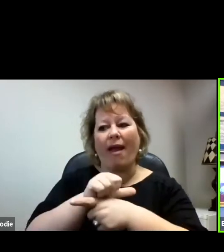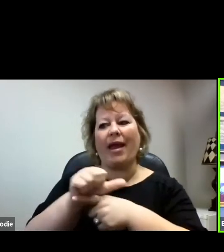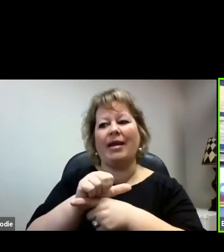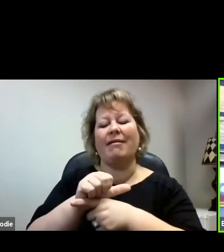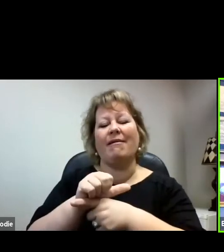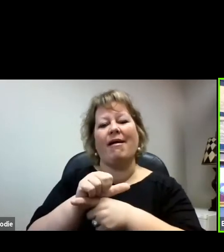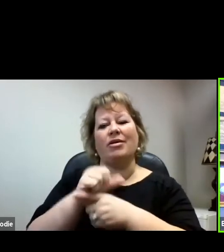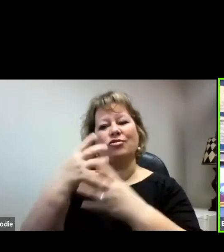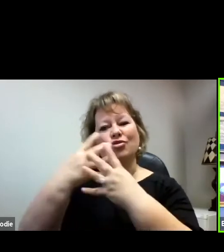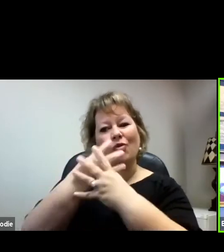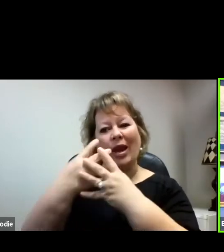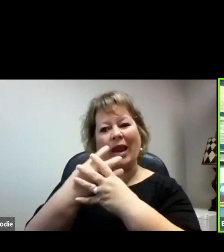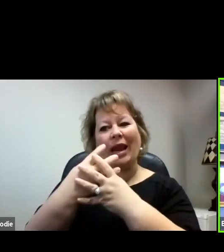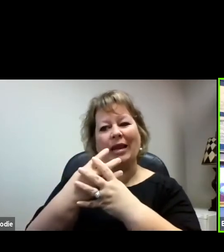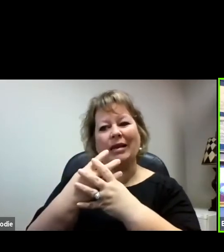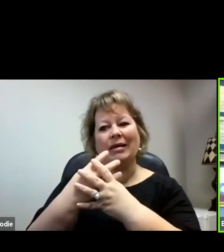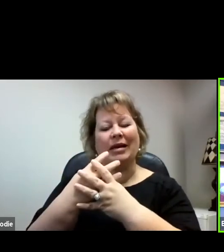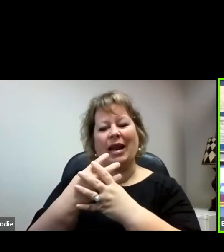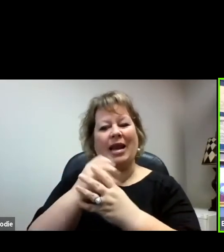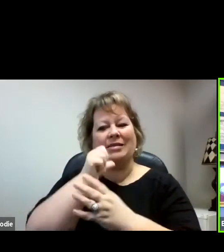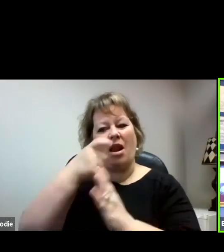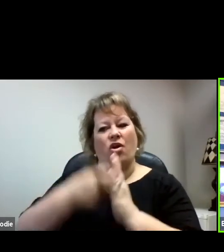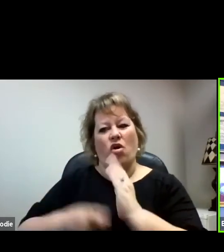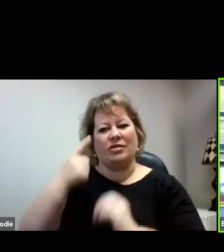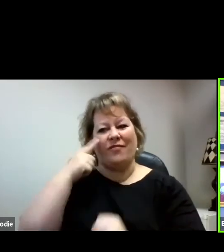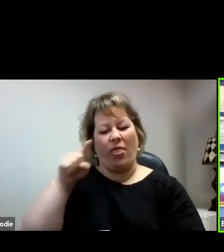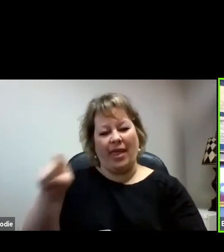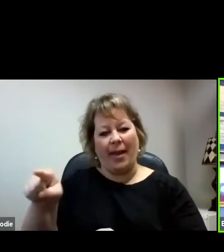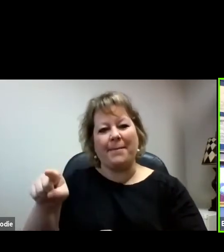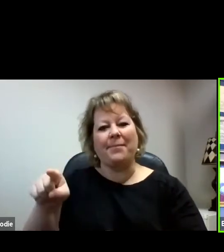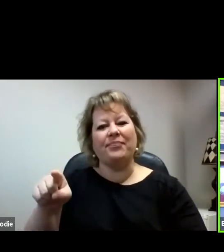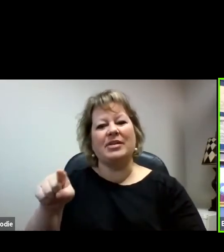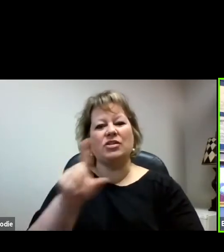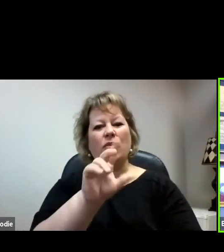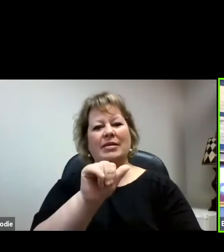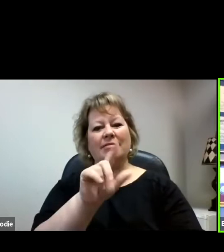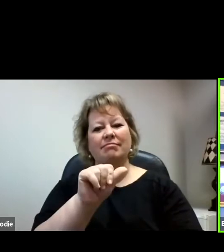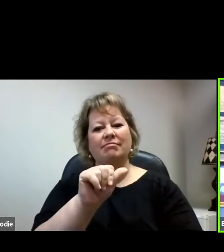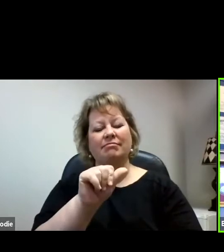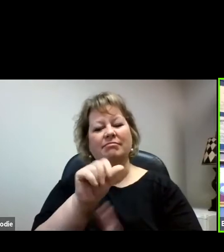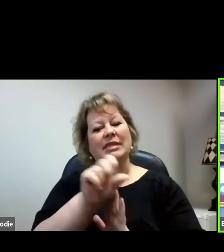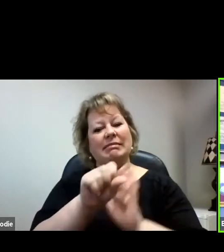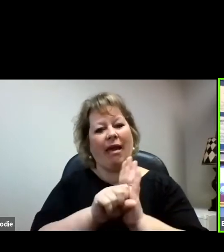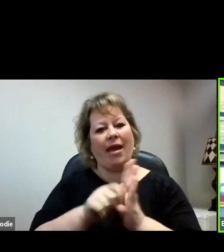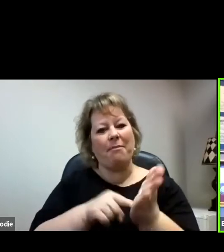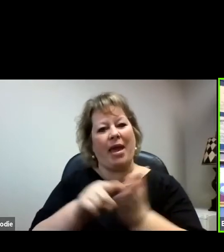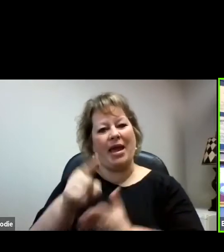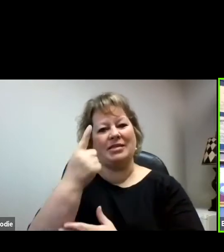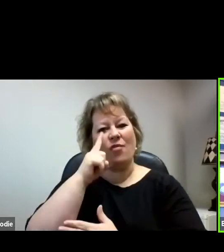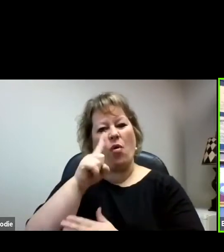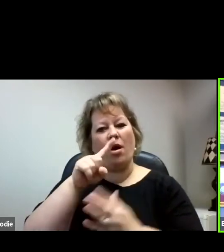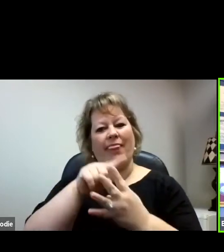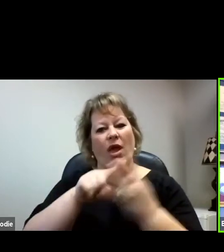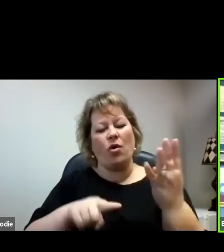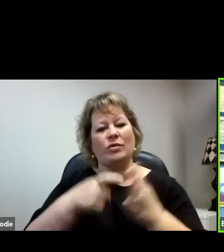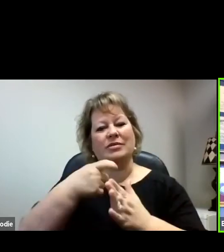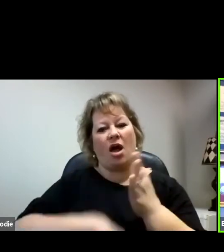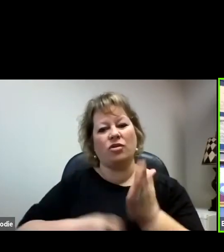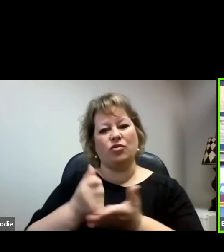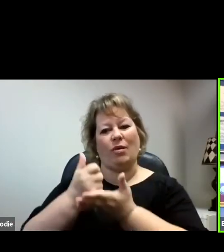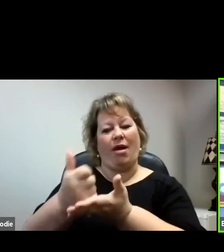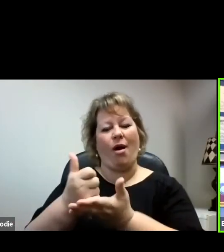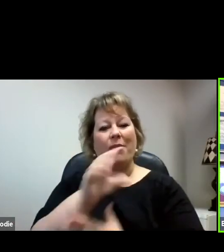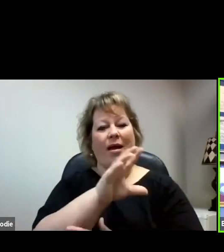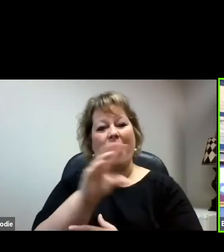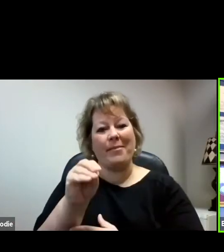State pays, state-funded, and all those kinds of costs that we help a company with,